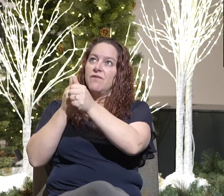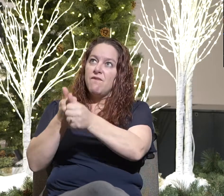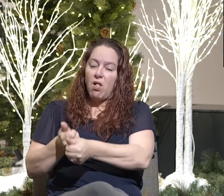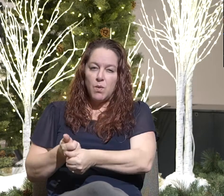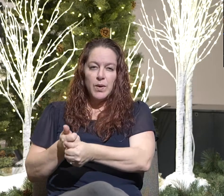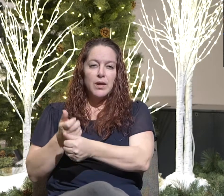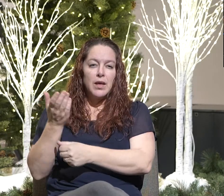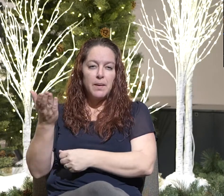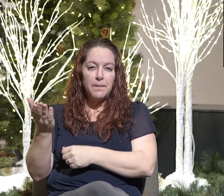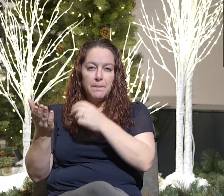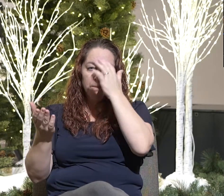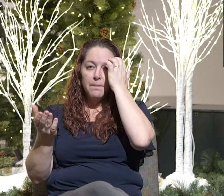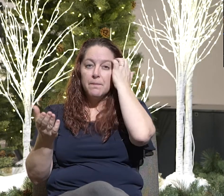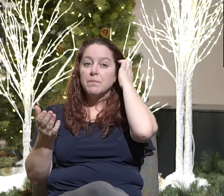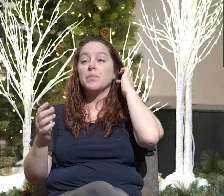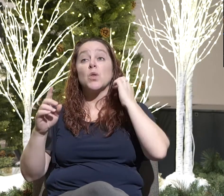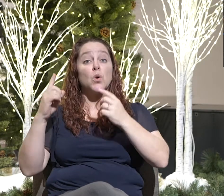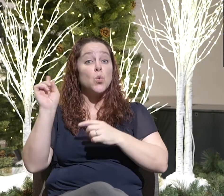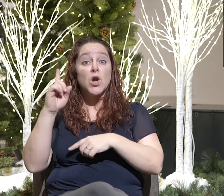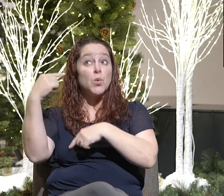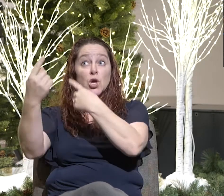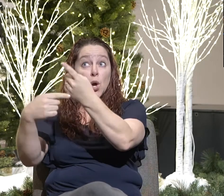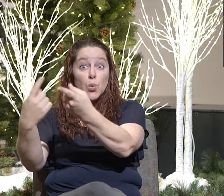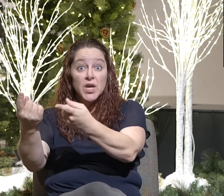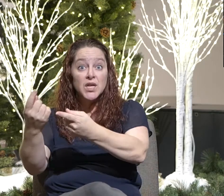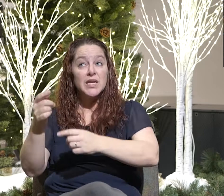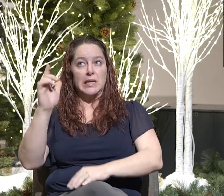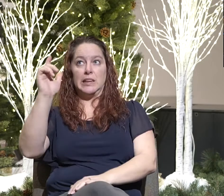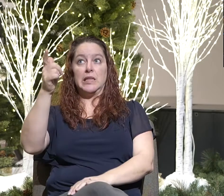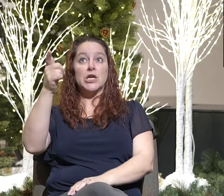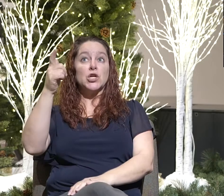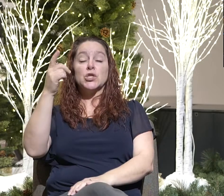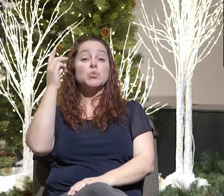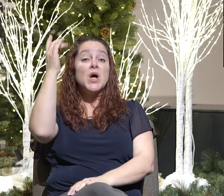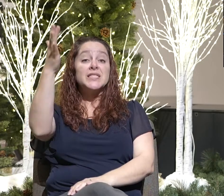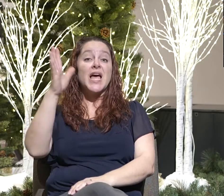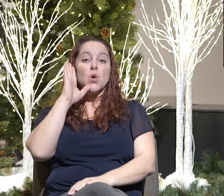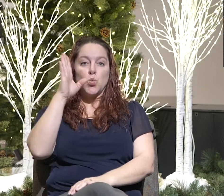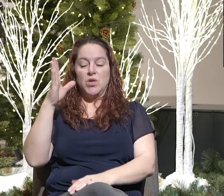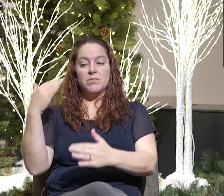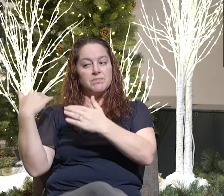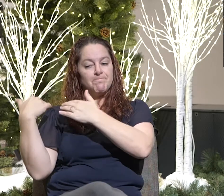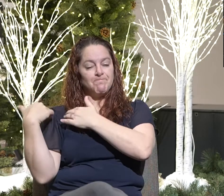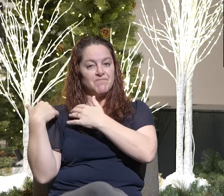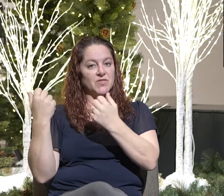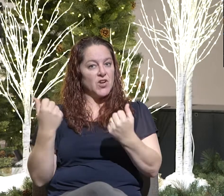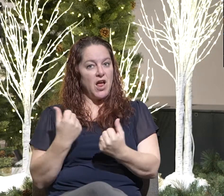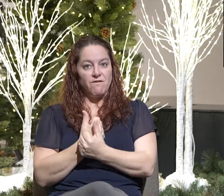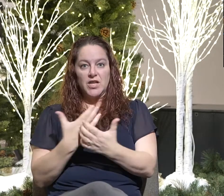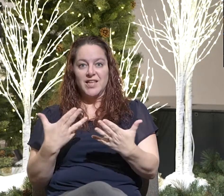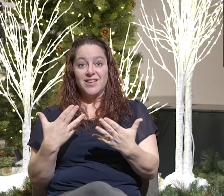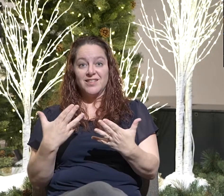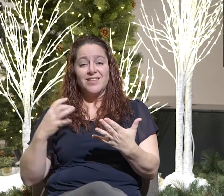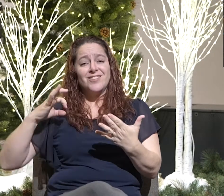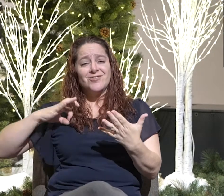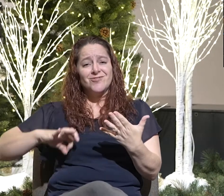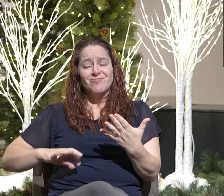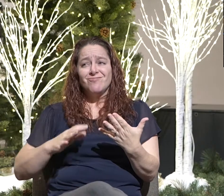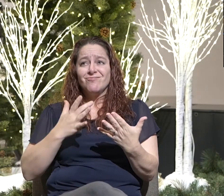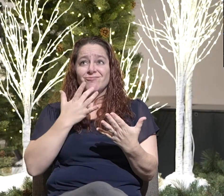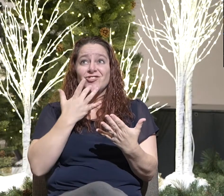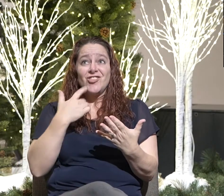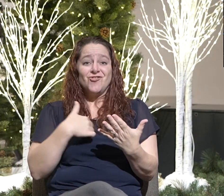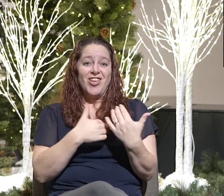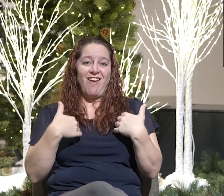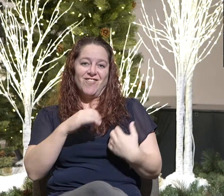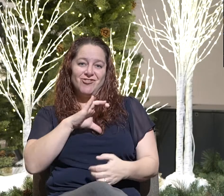And where are we going? One day we are held accountable for everything. Fortunately, we have Christ who pays that